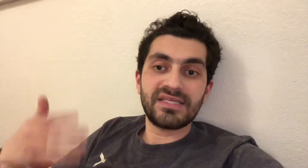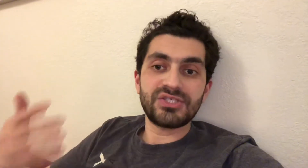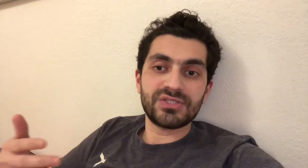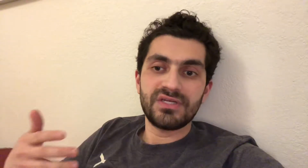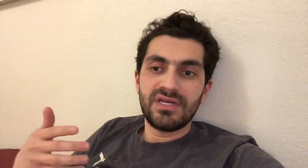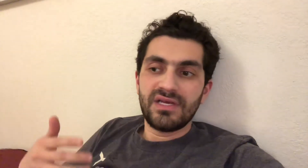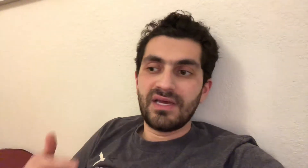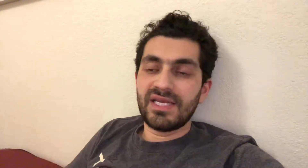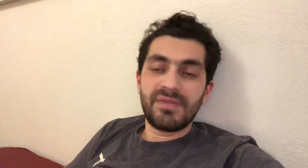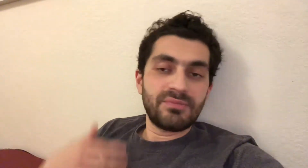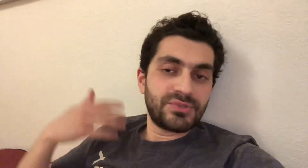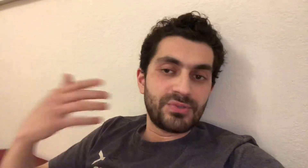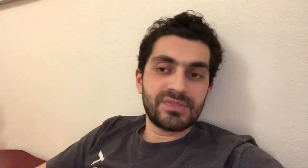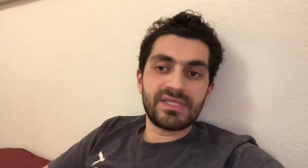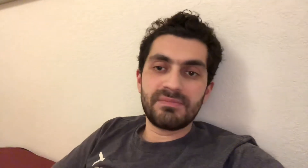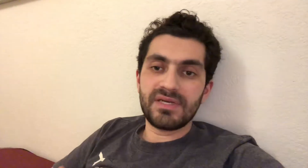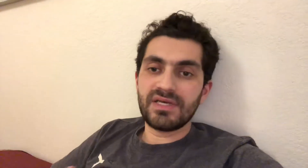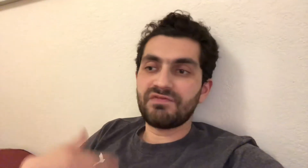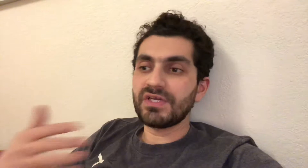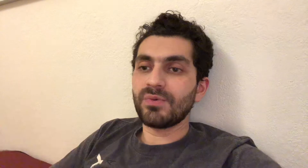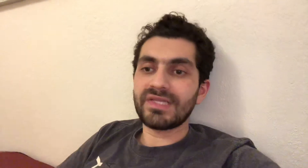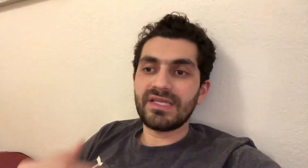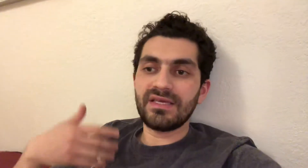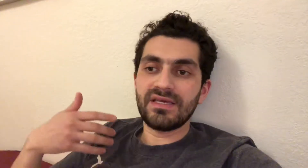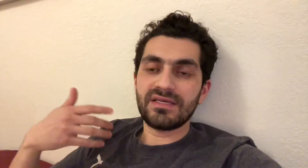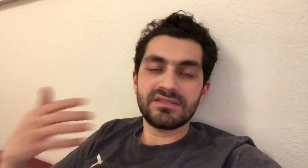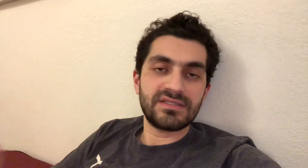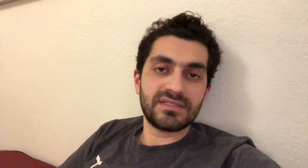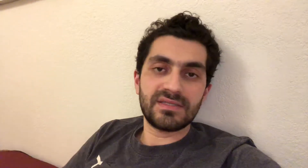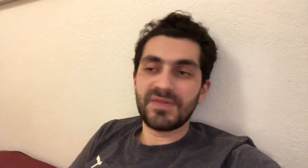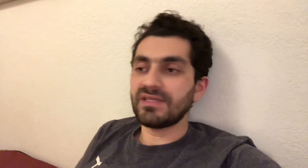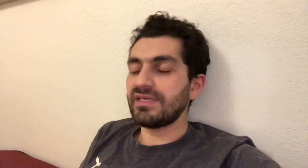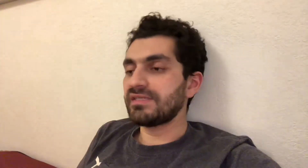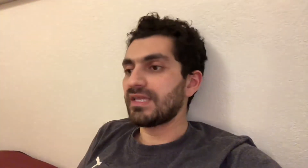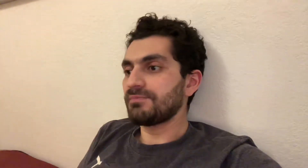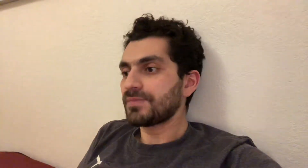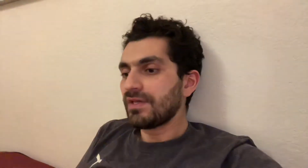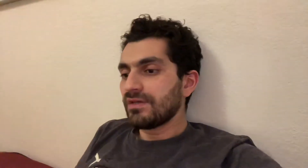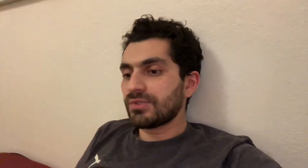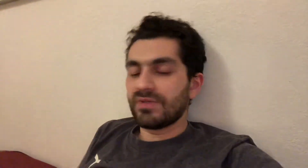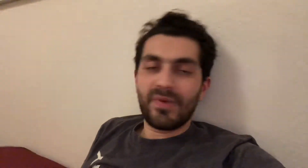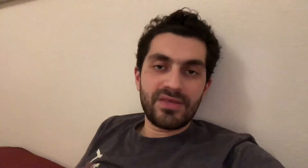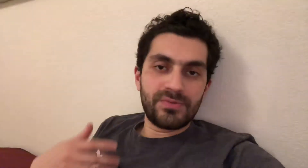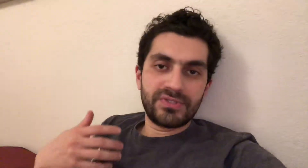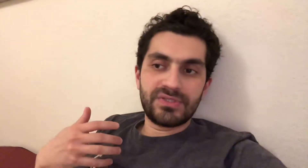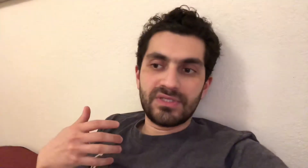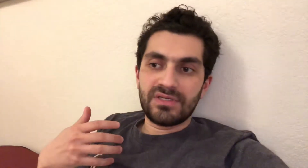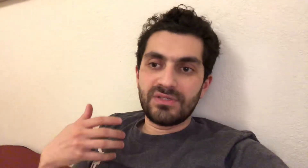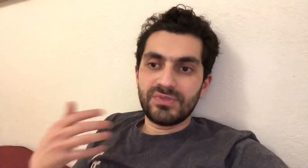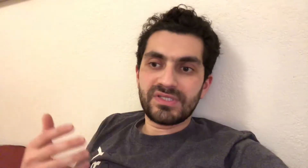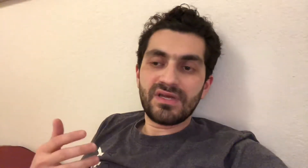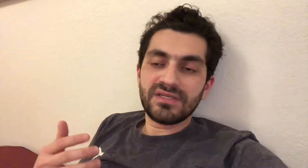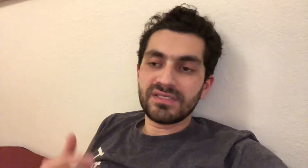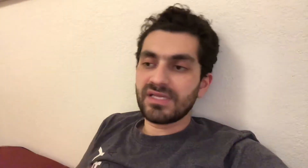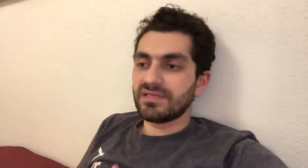nature and I'm able to use them frequently and and easily. So the way you would you would start is that